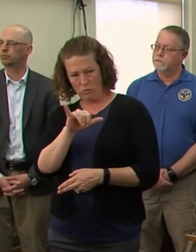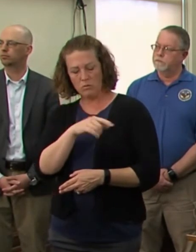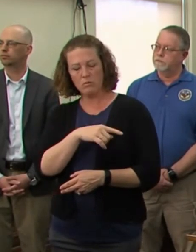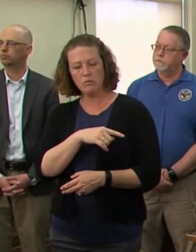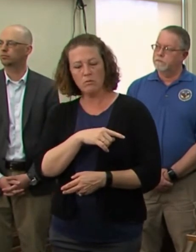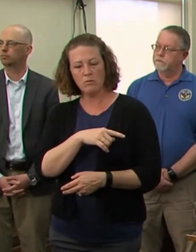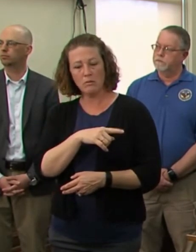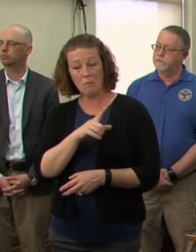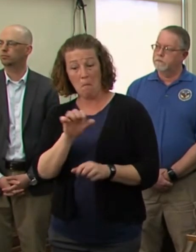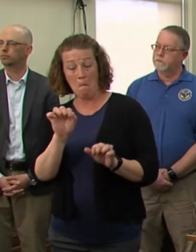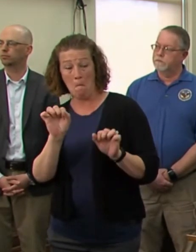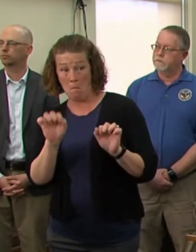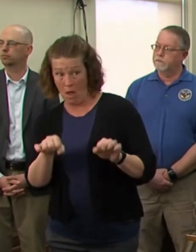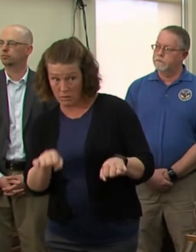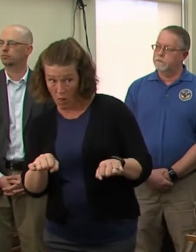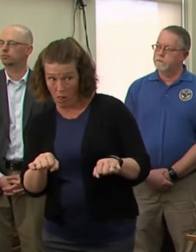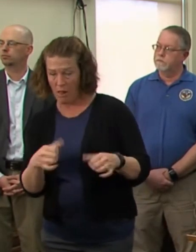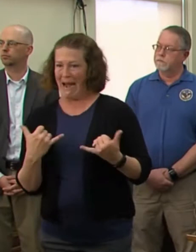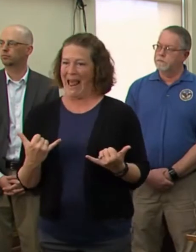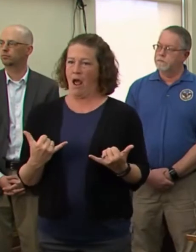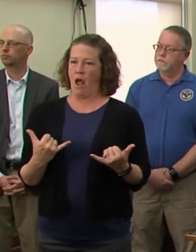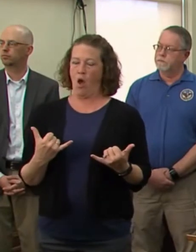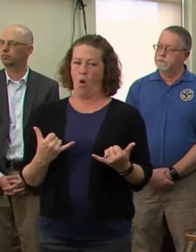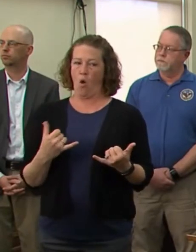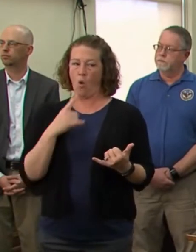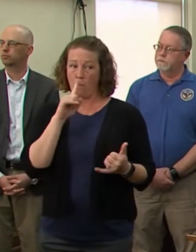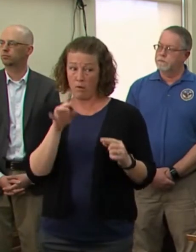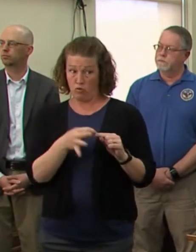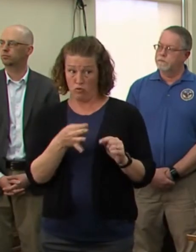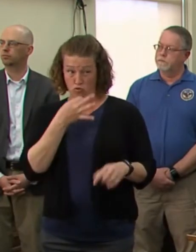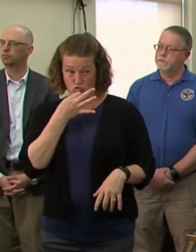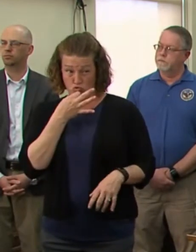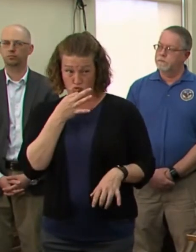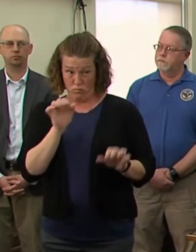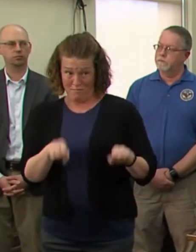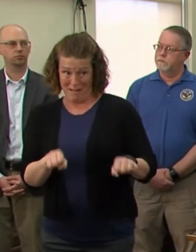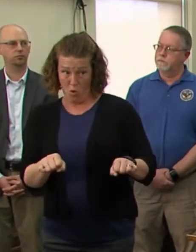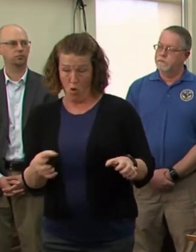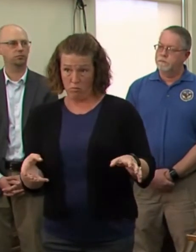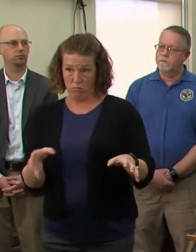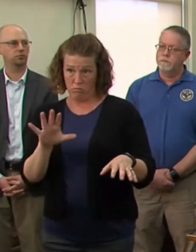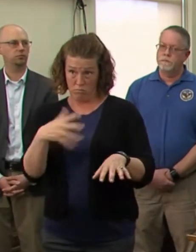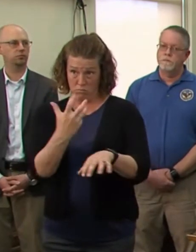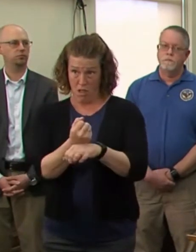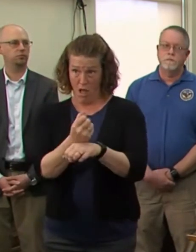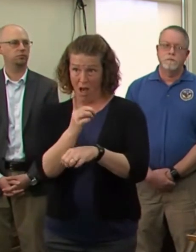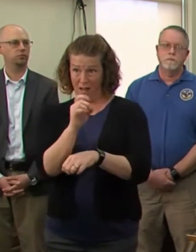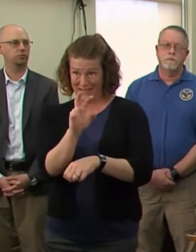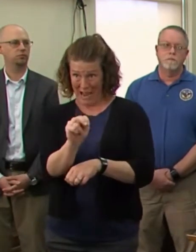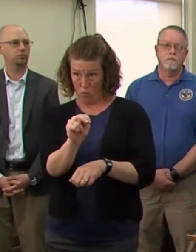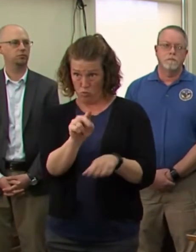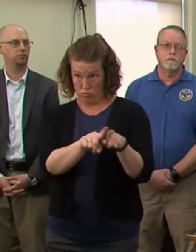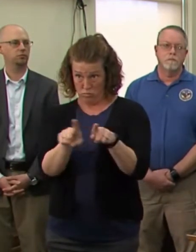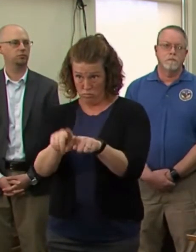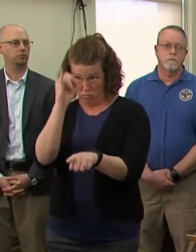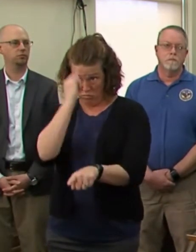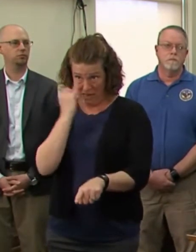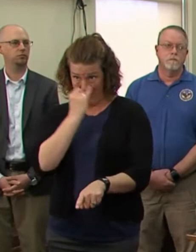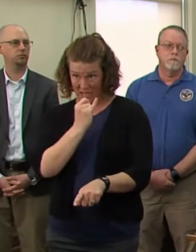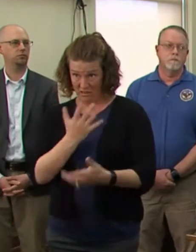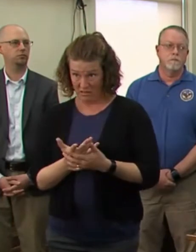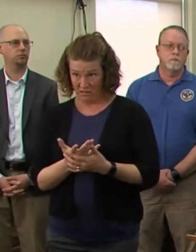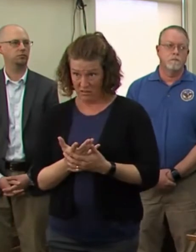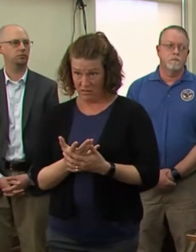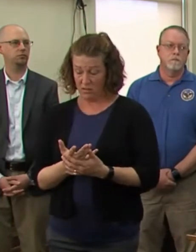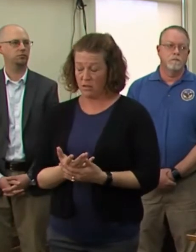not going to happen now? Is a real possibility we could end up in a lockdown like Italy? What I would say is that we should look at the